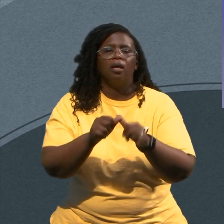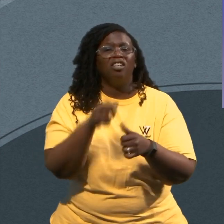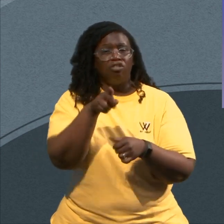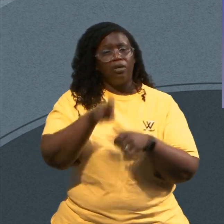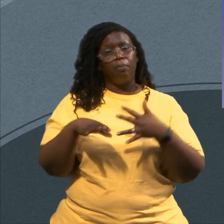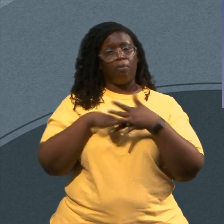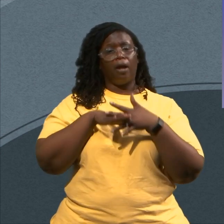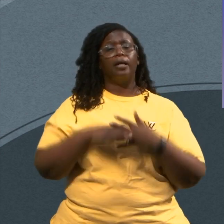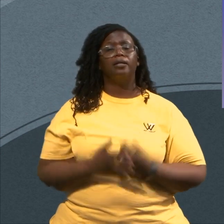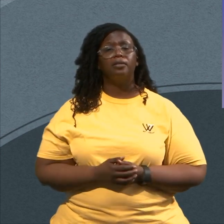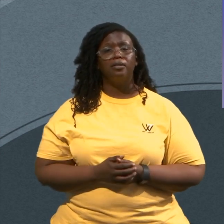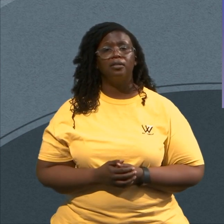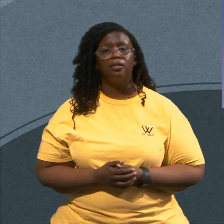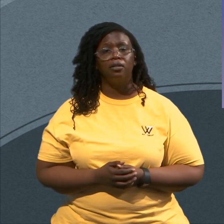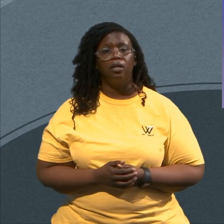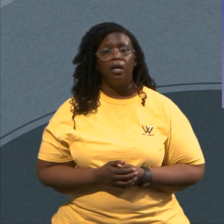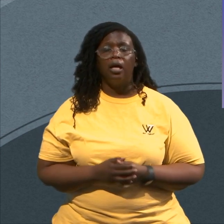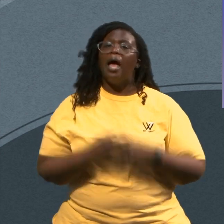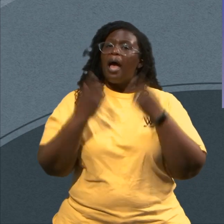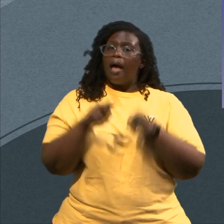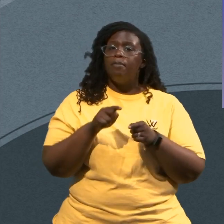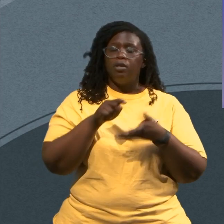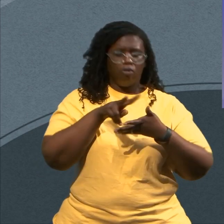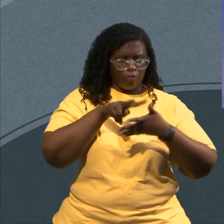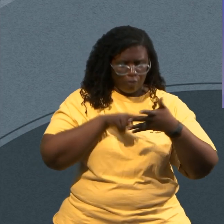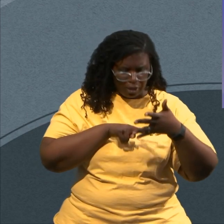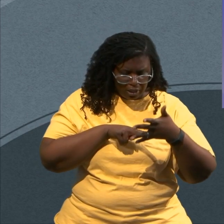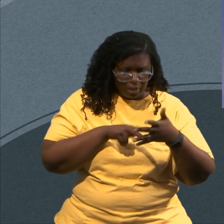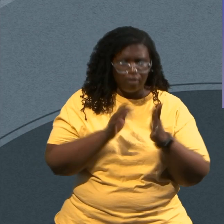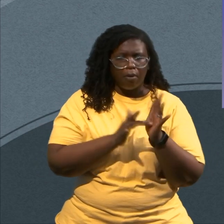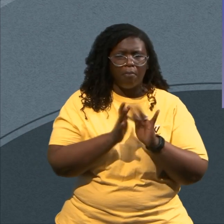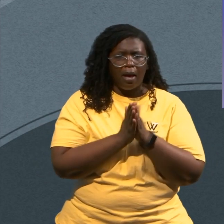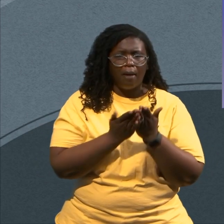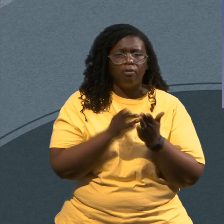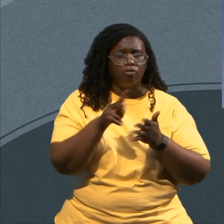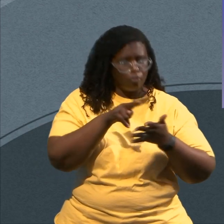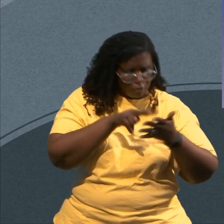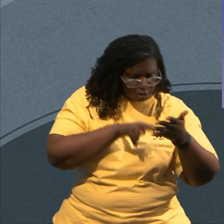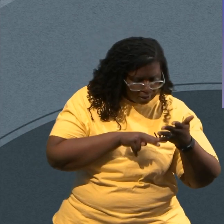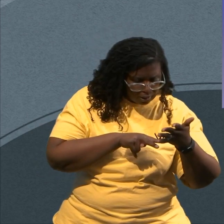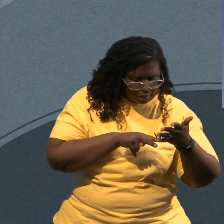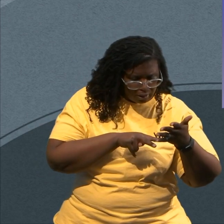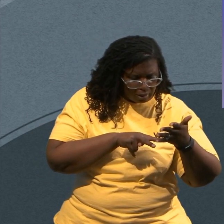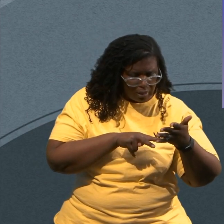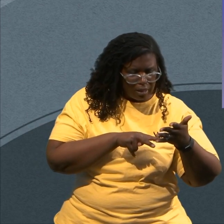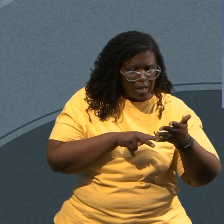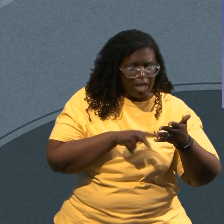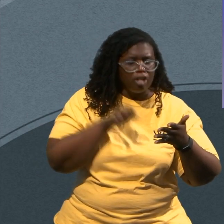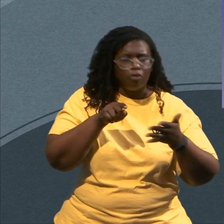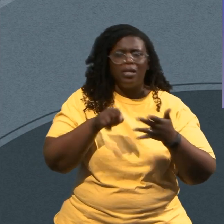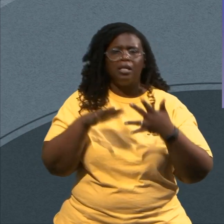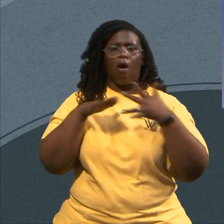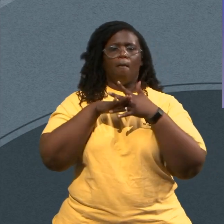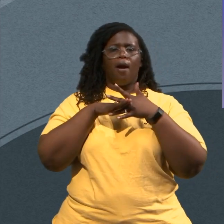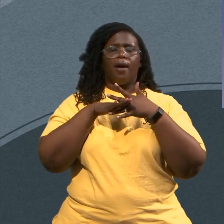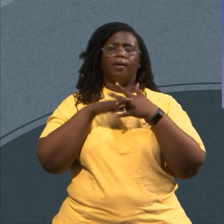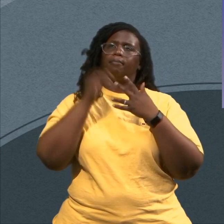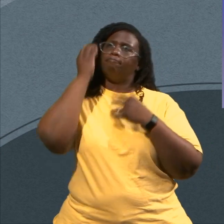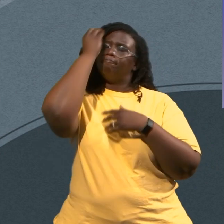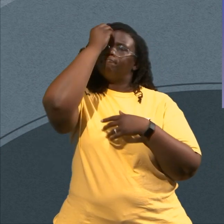word I just read Is so good I need to take a break To ponder it I need to take a break